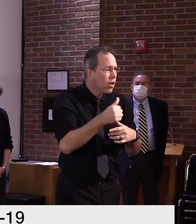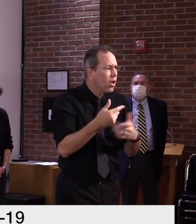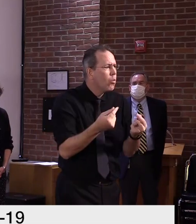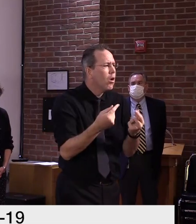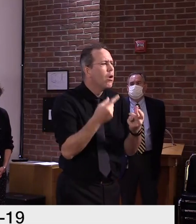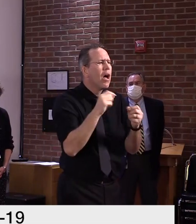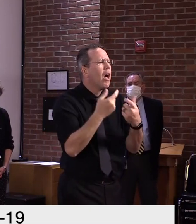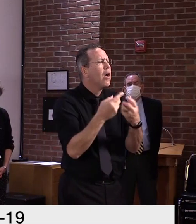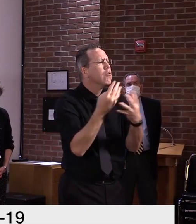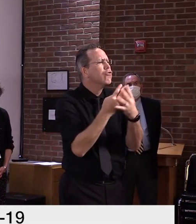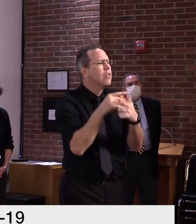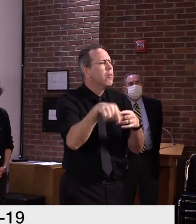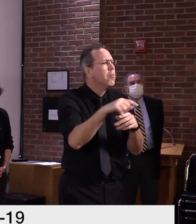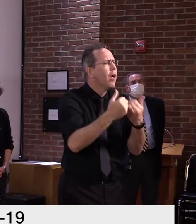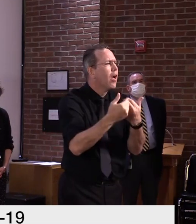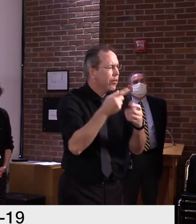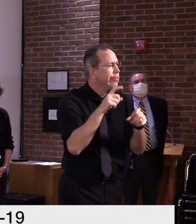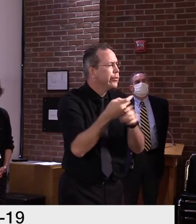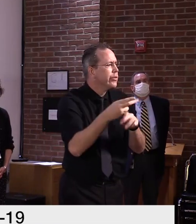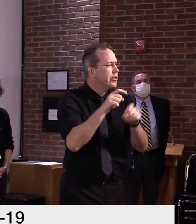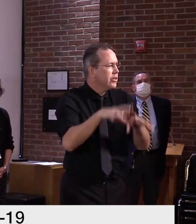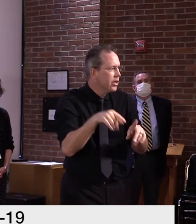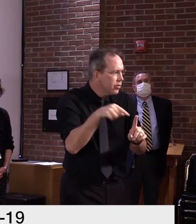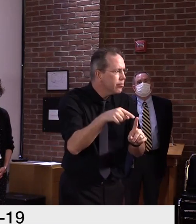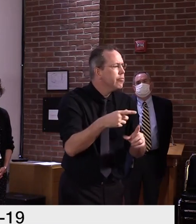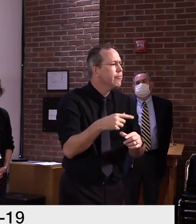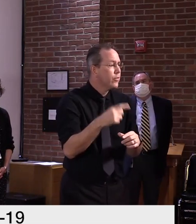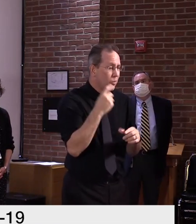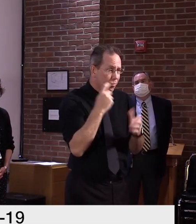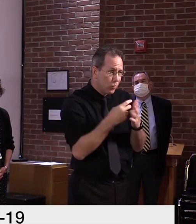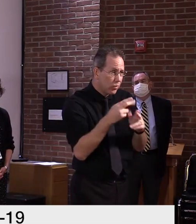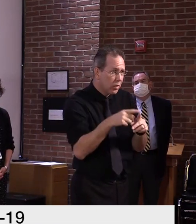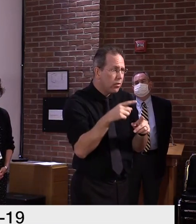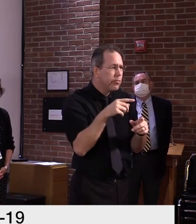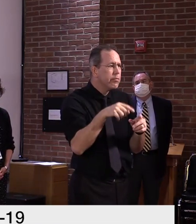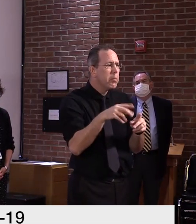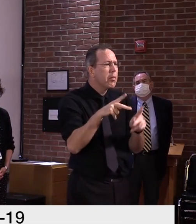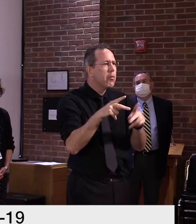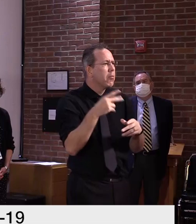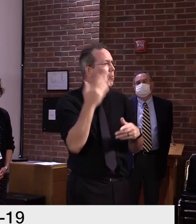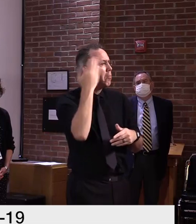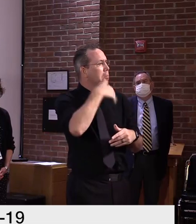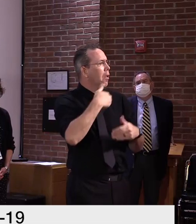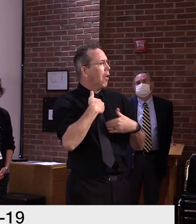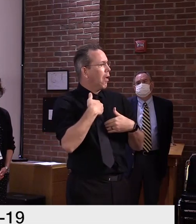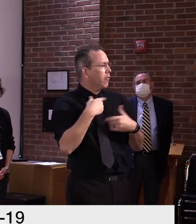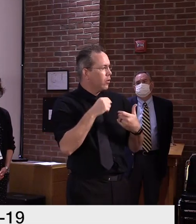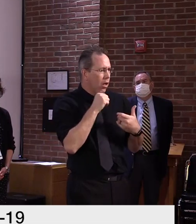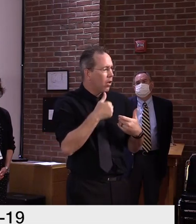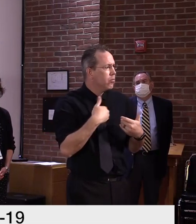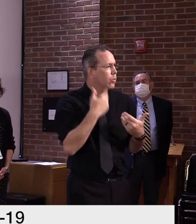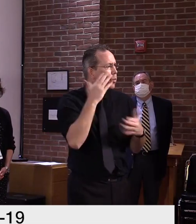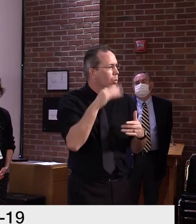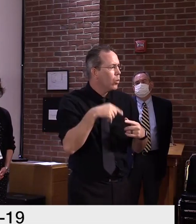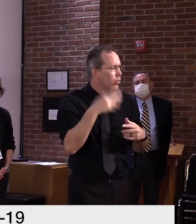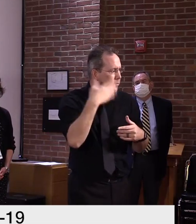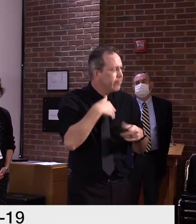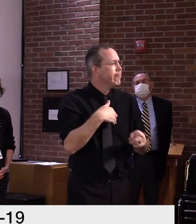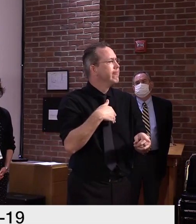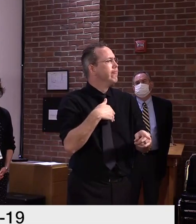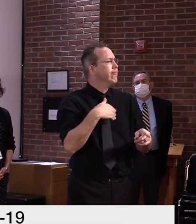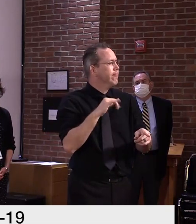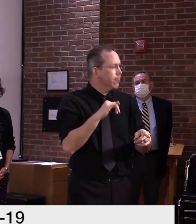antigen tests may have a higher chance of missing an active infection and need to be confirmed. Positive antigen